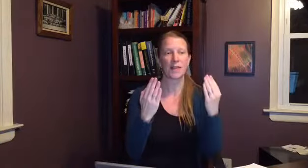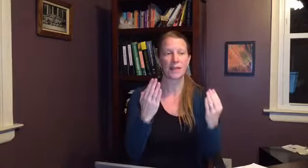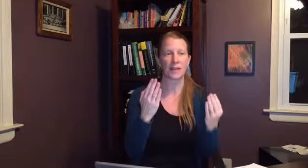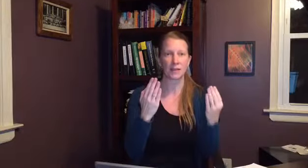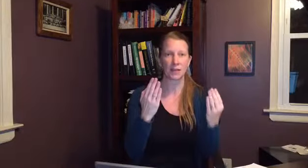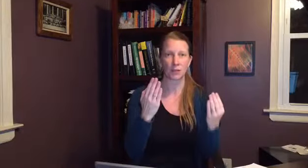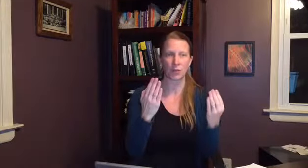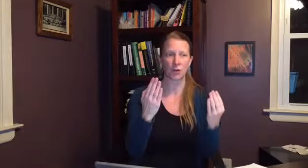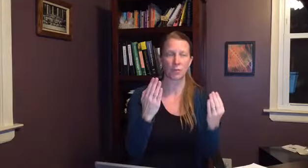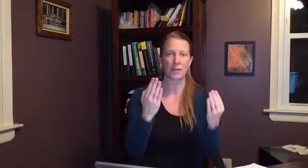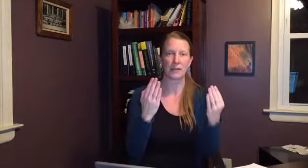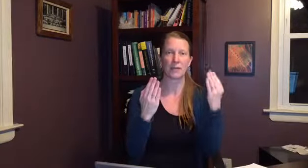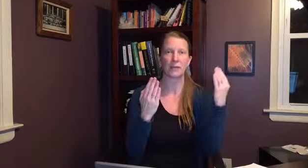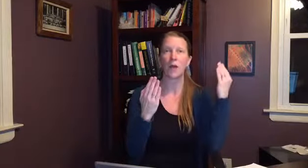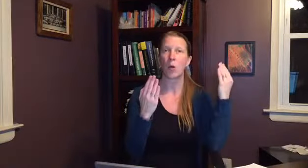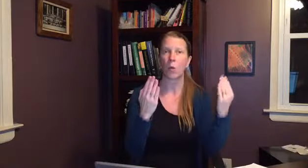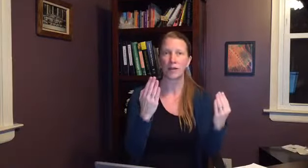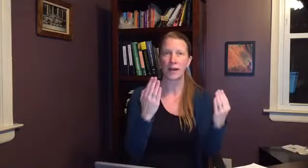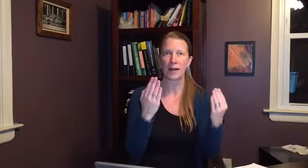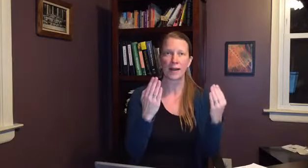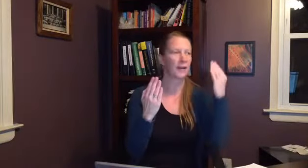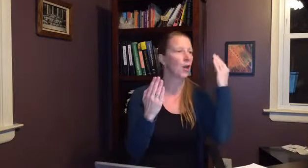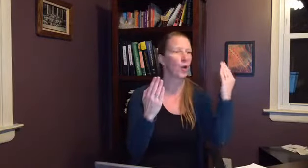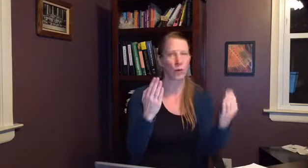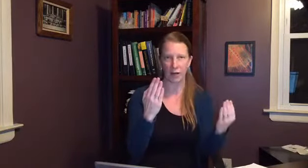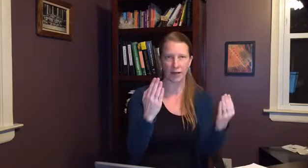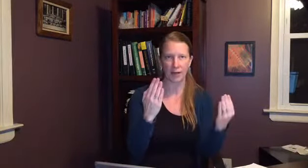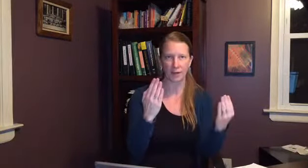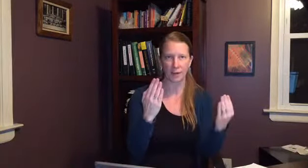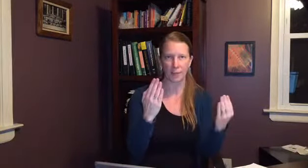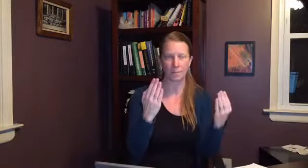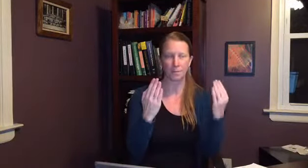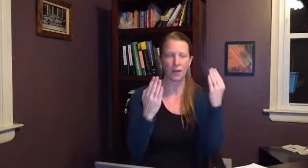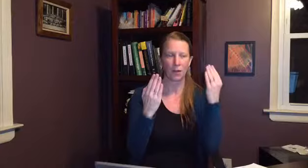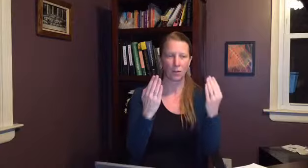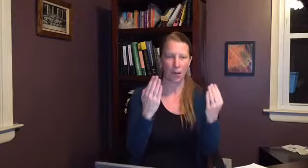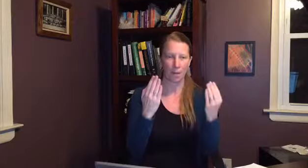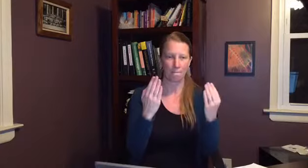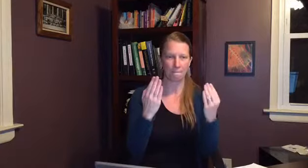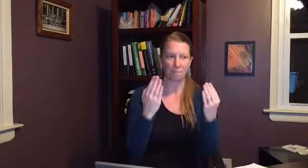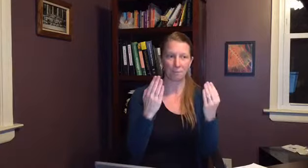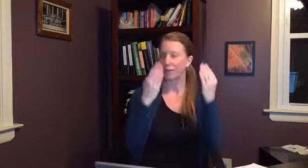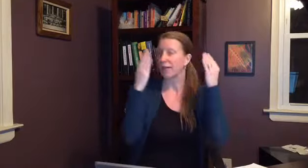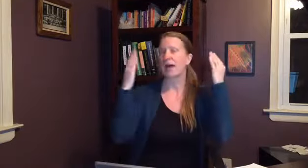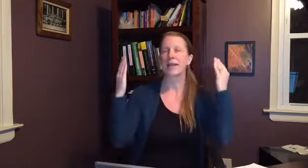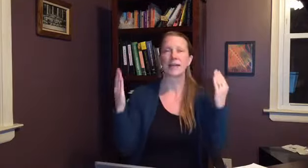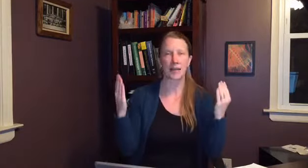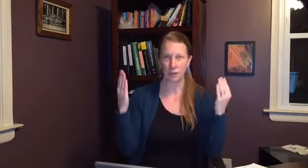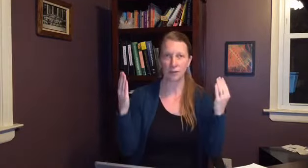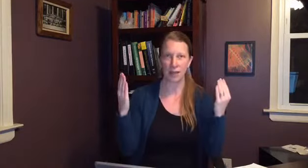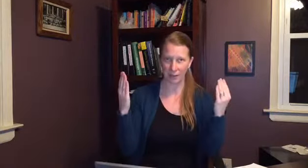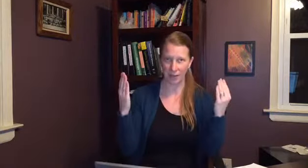they get diagnosed with herpes is when did i get it who did i get it from well i can never tell that